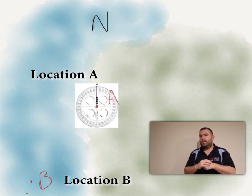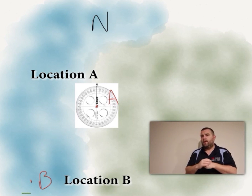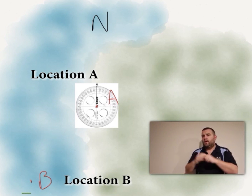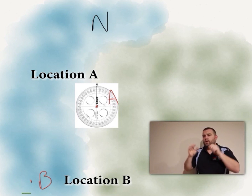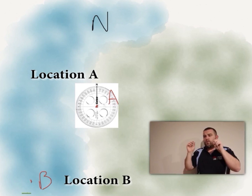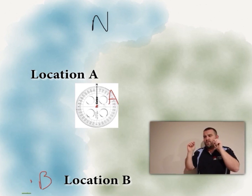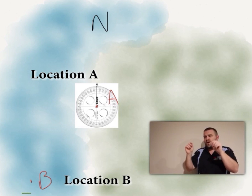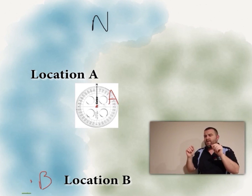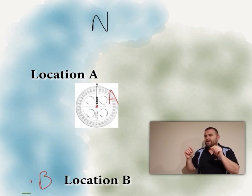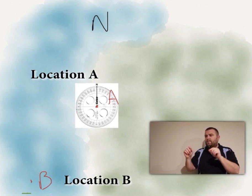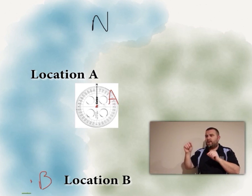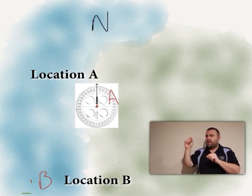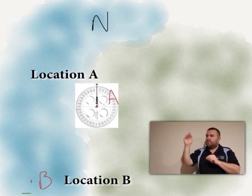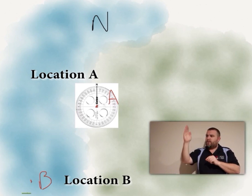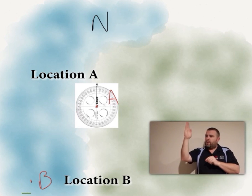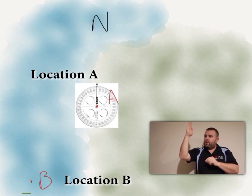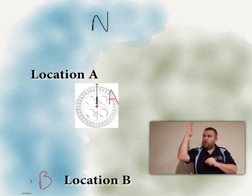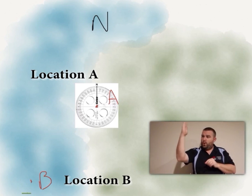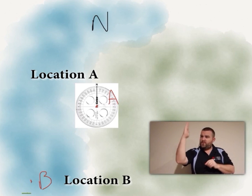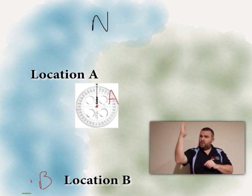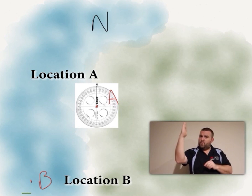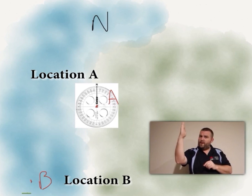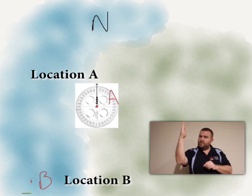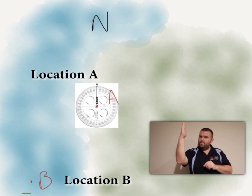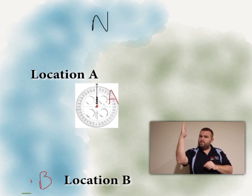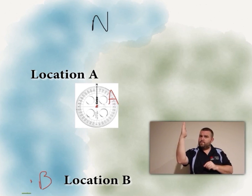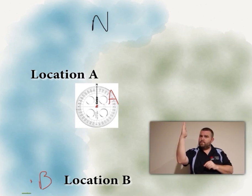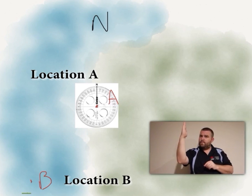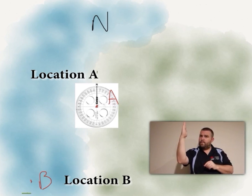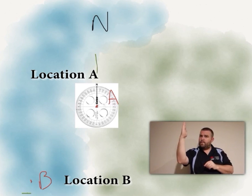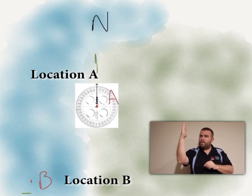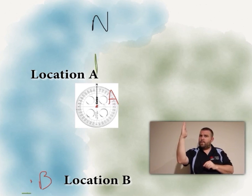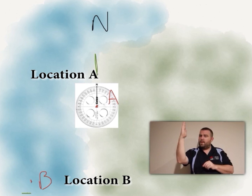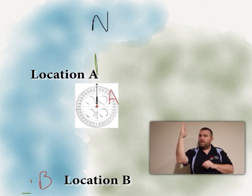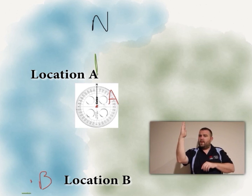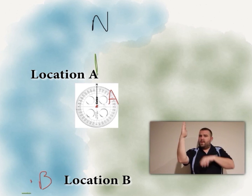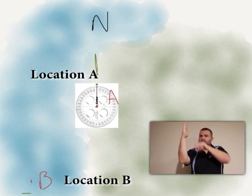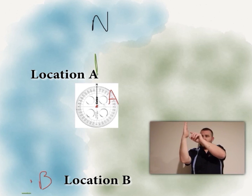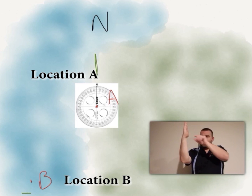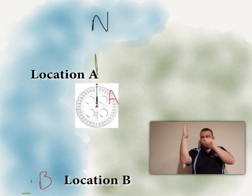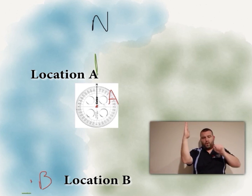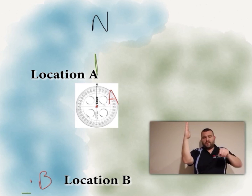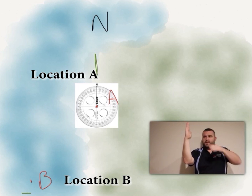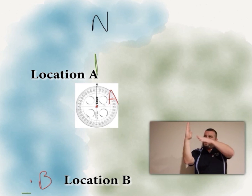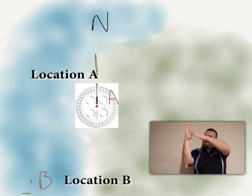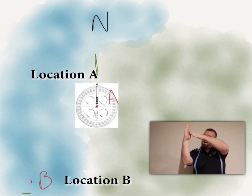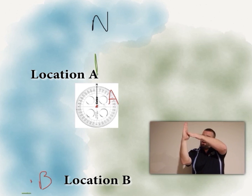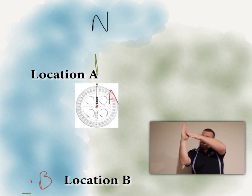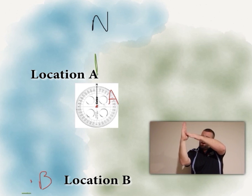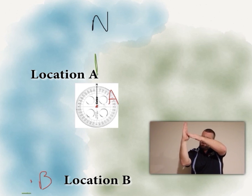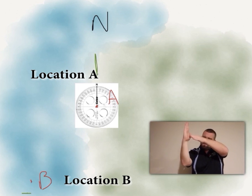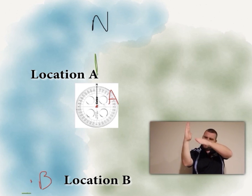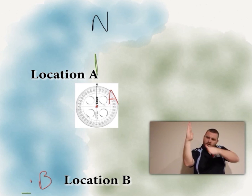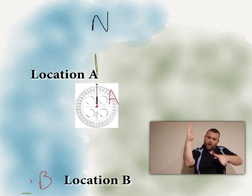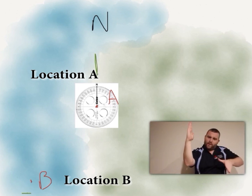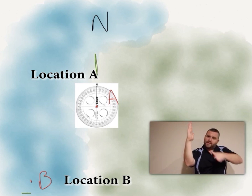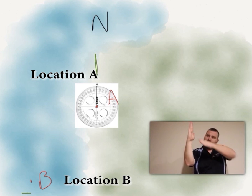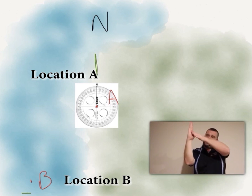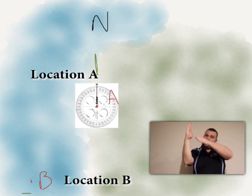you would very simply plot north on one of them then you'd point a line going down